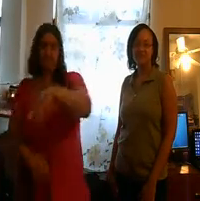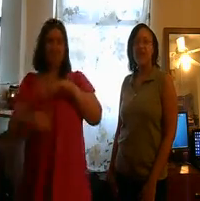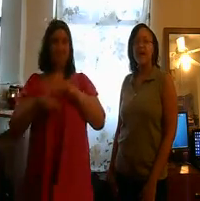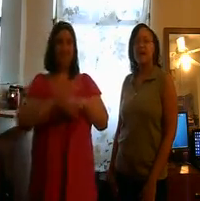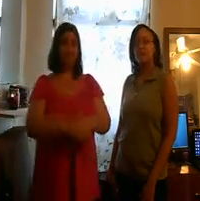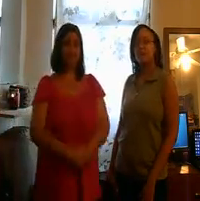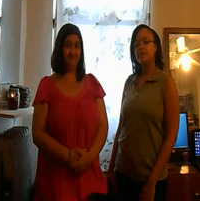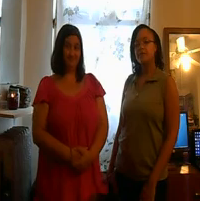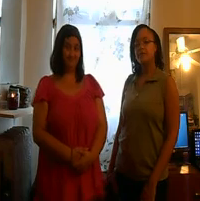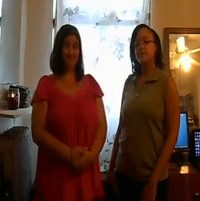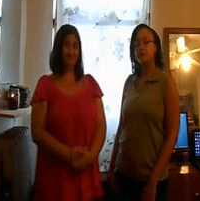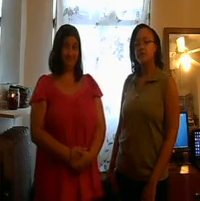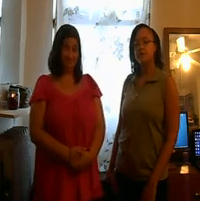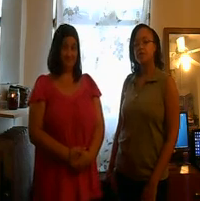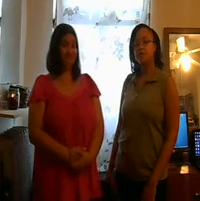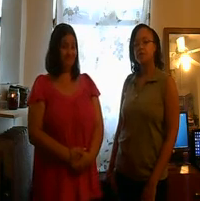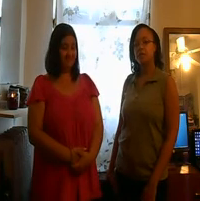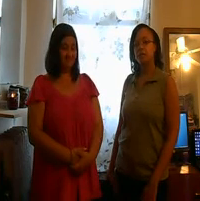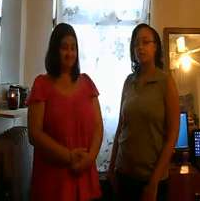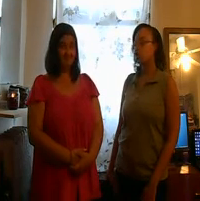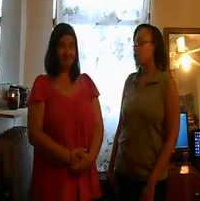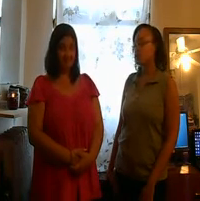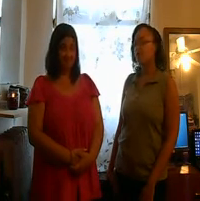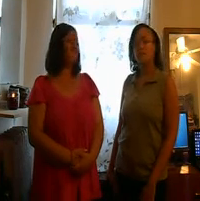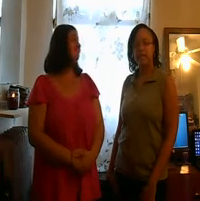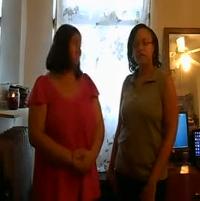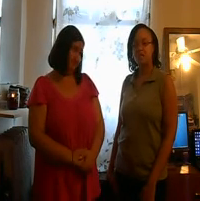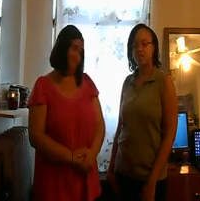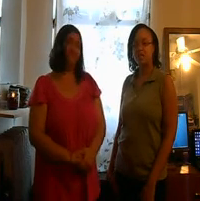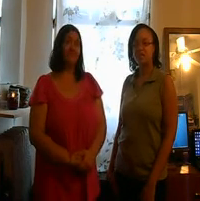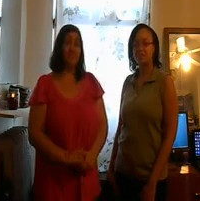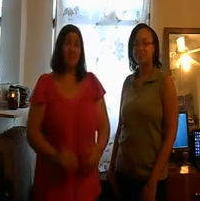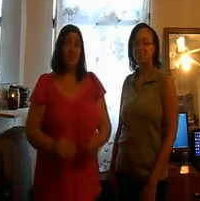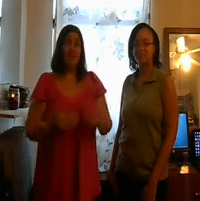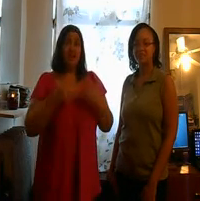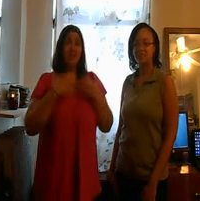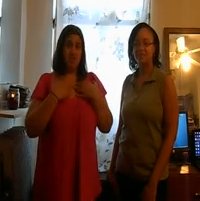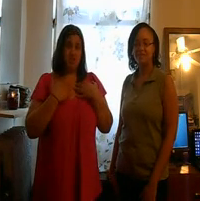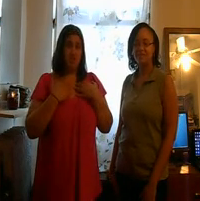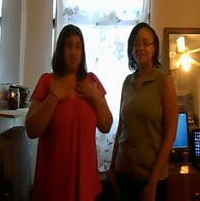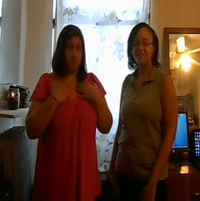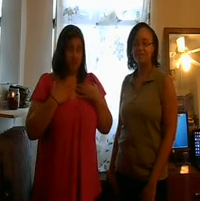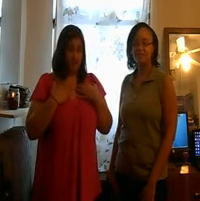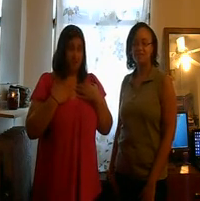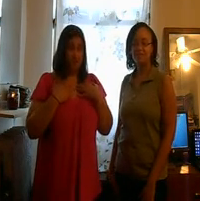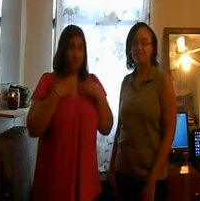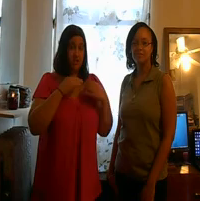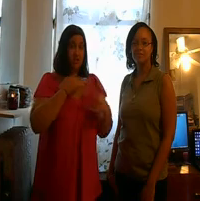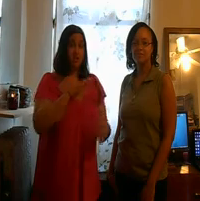I want to visit the Church of the Nativity and the Church of All Nations. I want to go to Meron, but there are